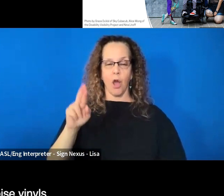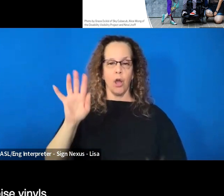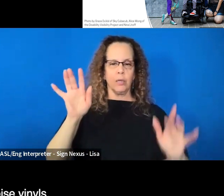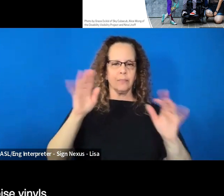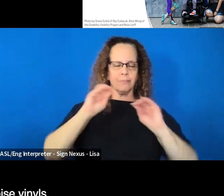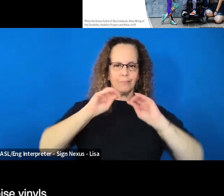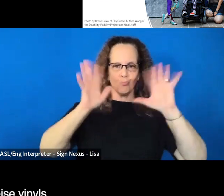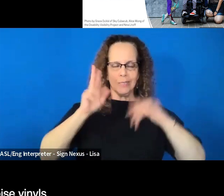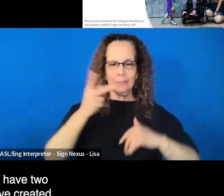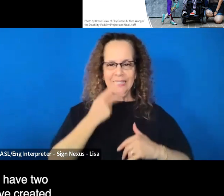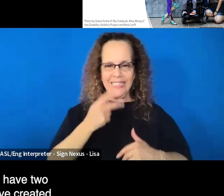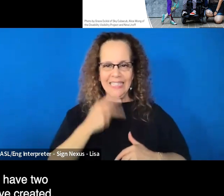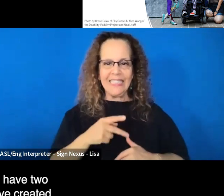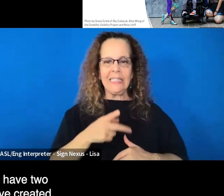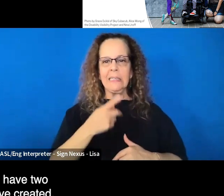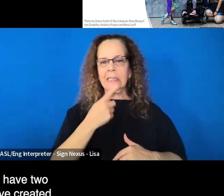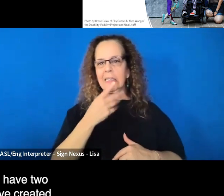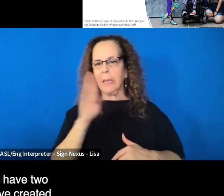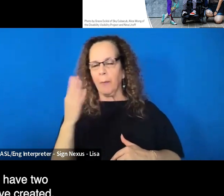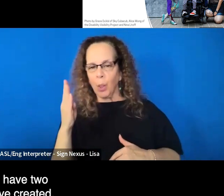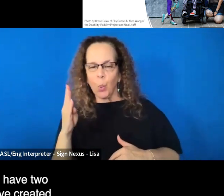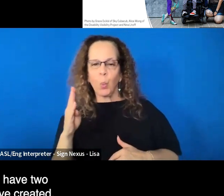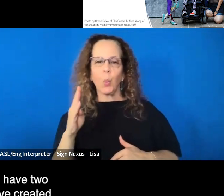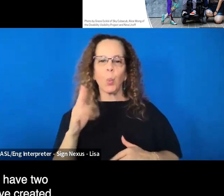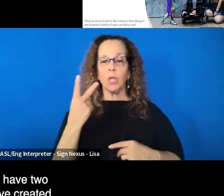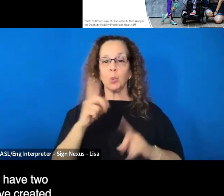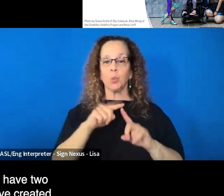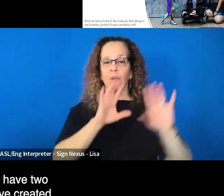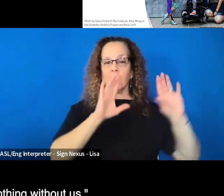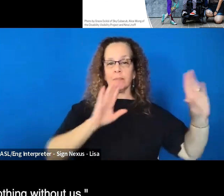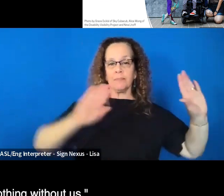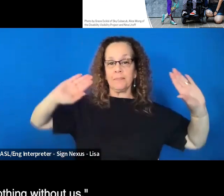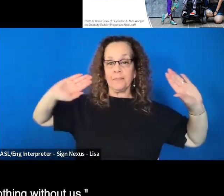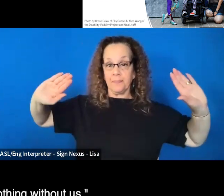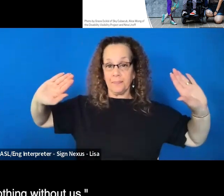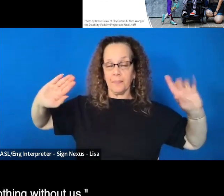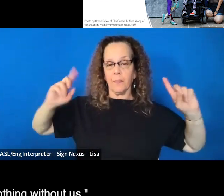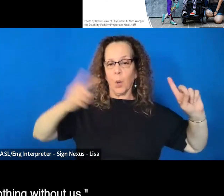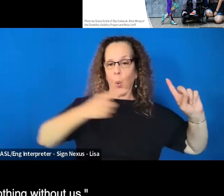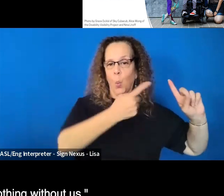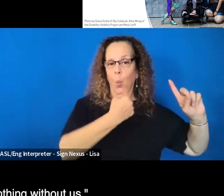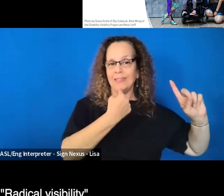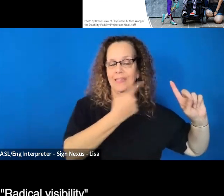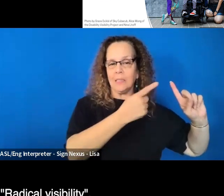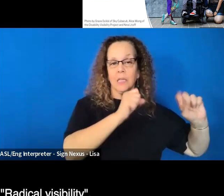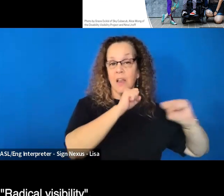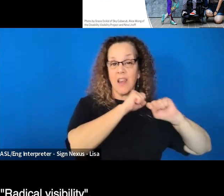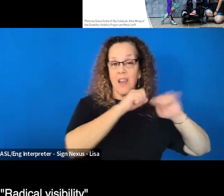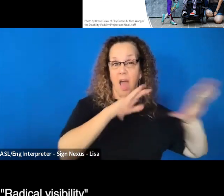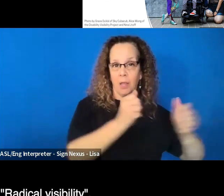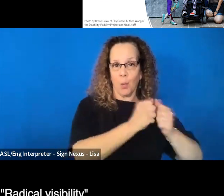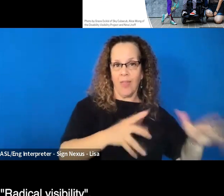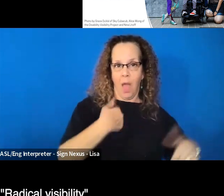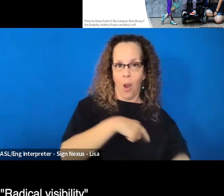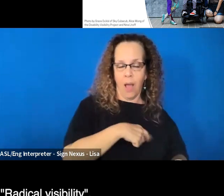turquoise vinyls. And then I have two signs that I've created. One that says nothing without us and one that says